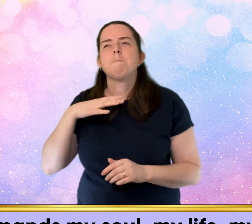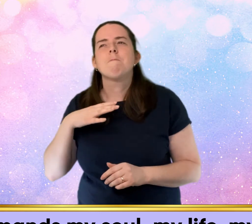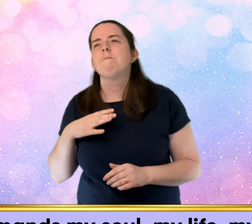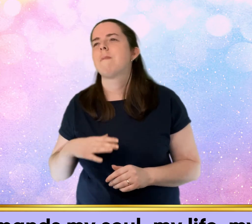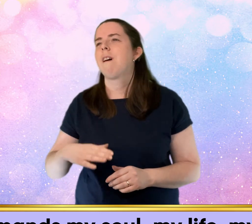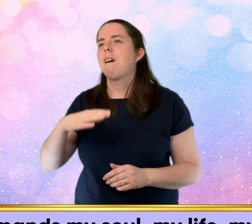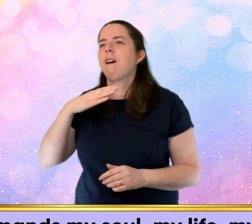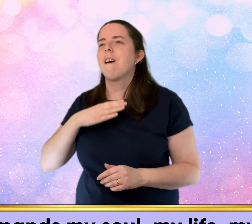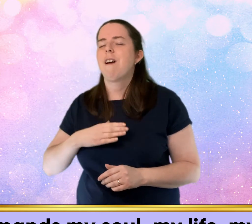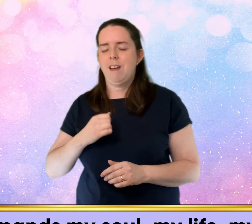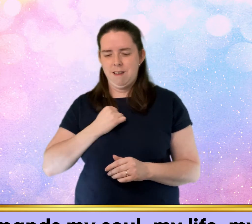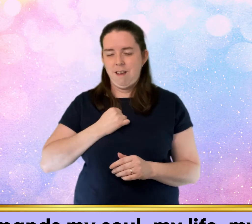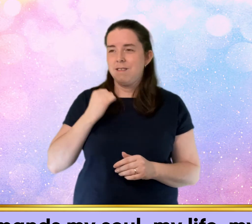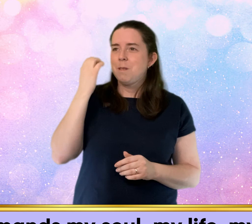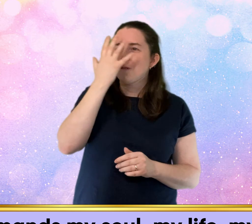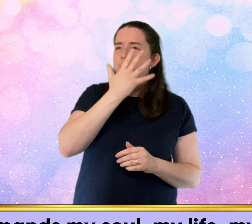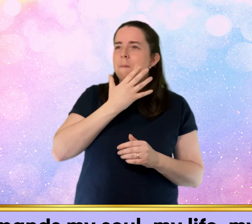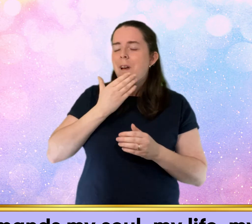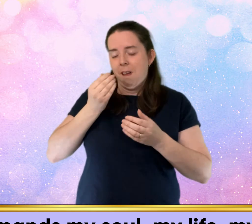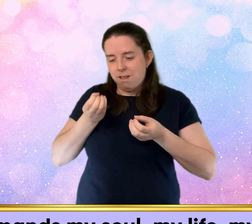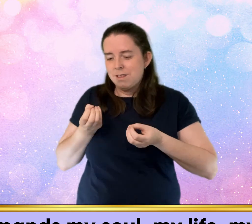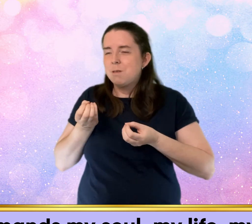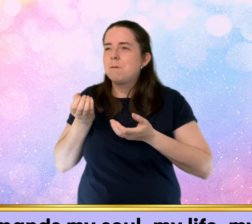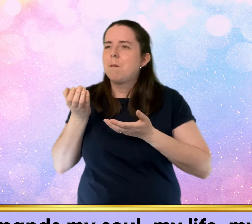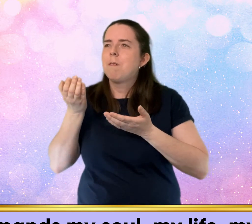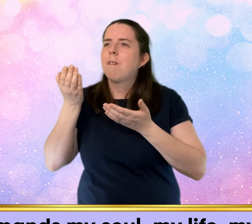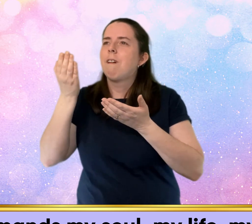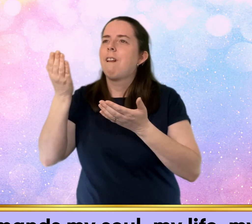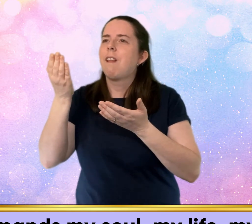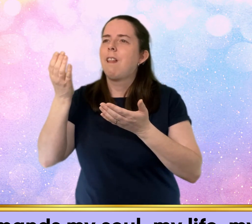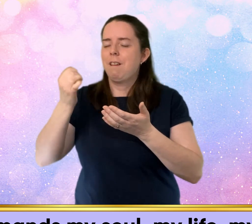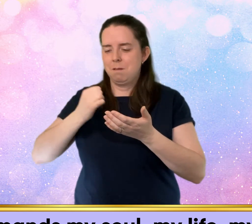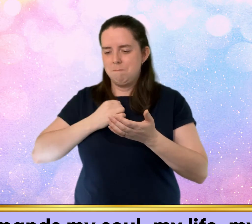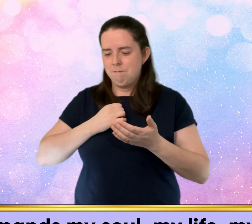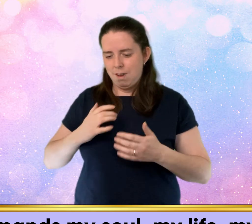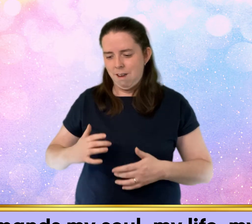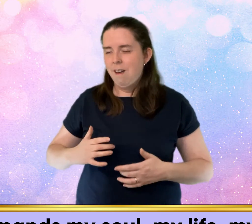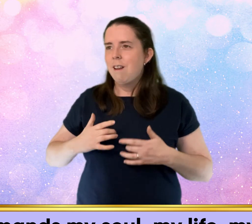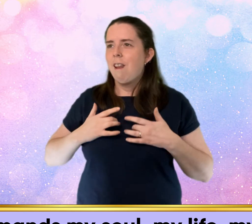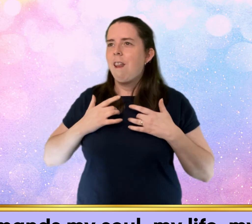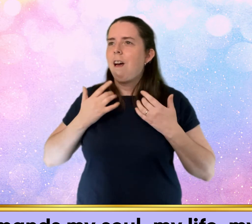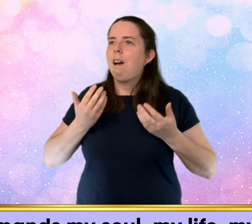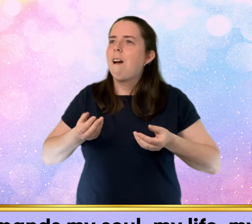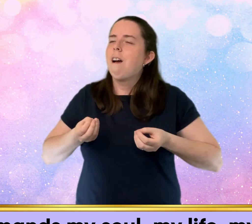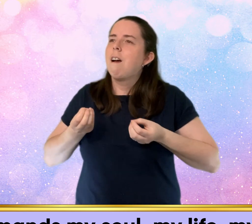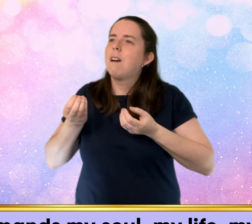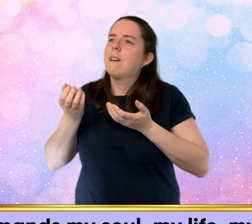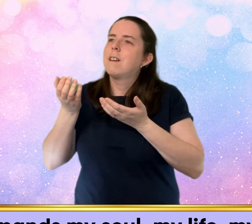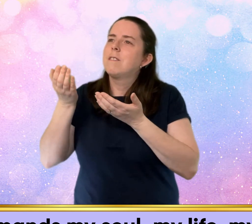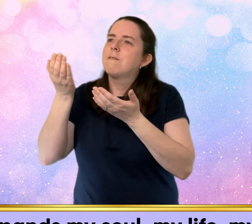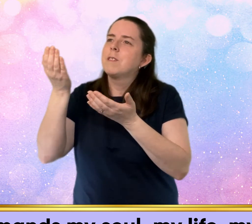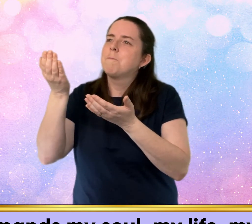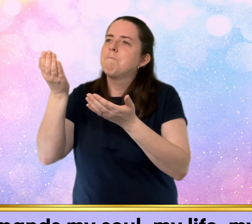Demands my soul My life My